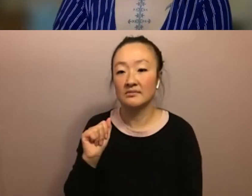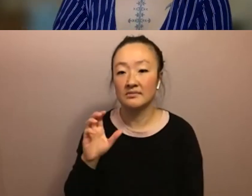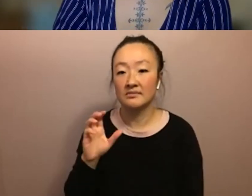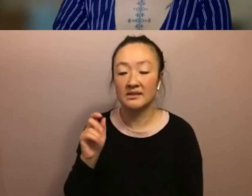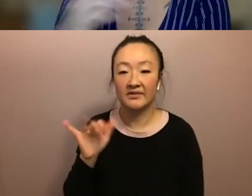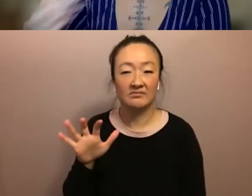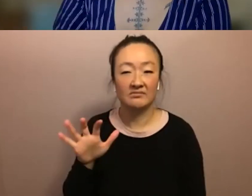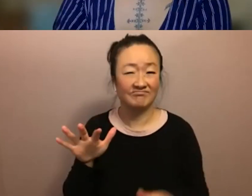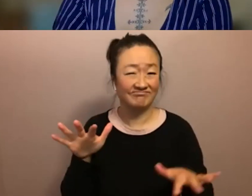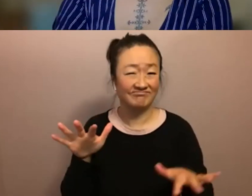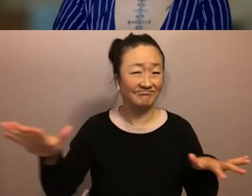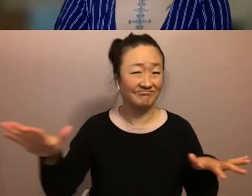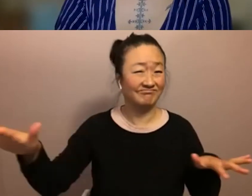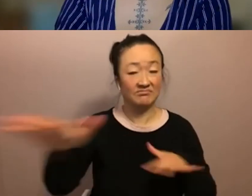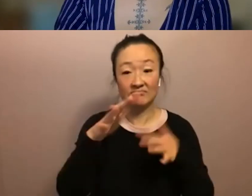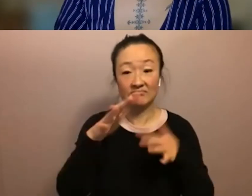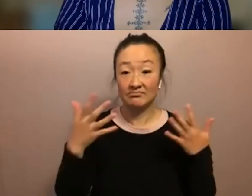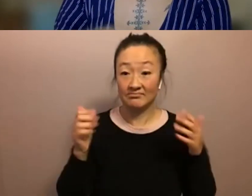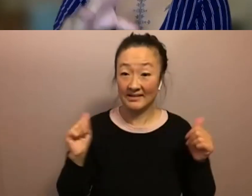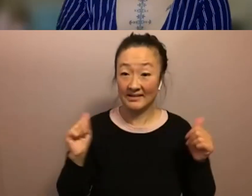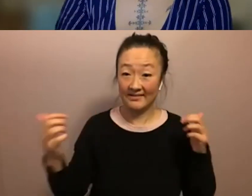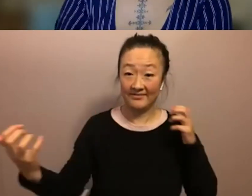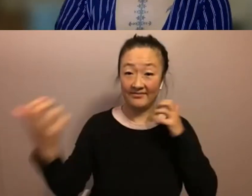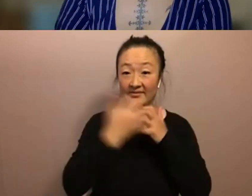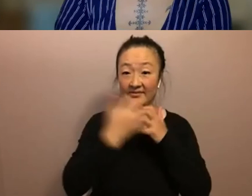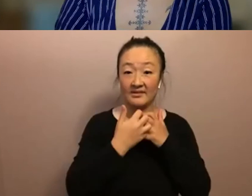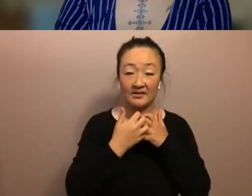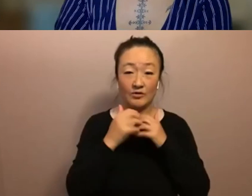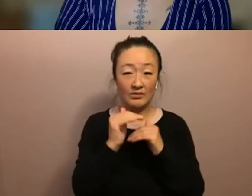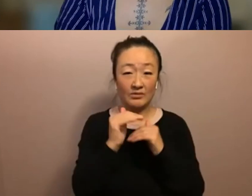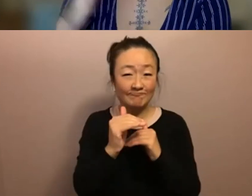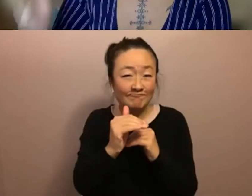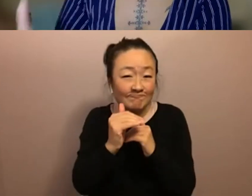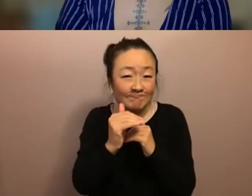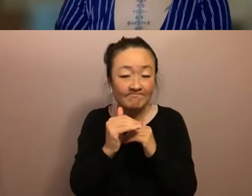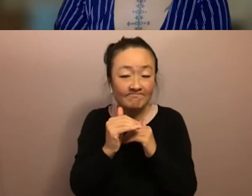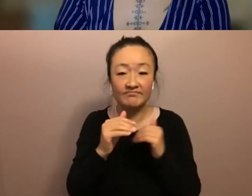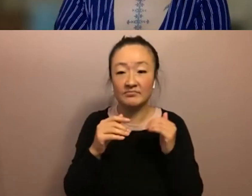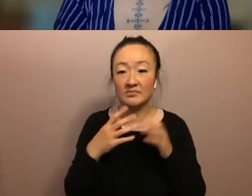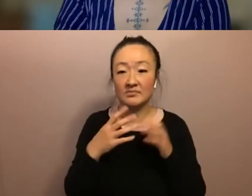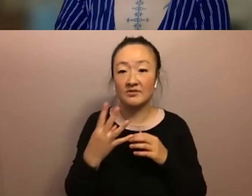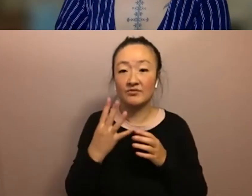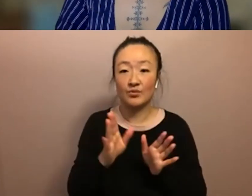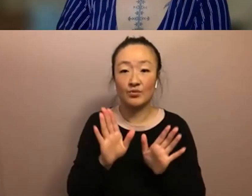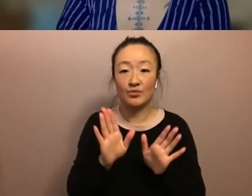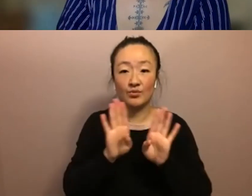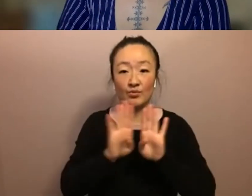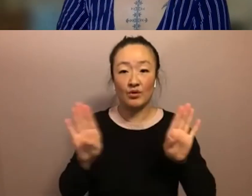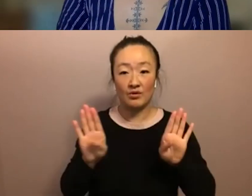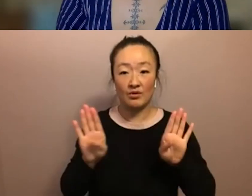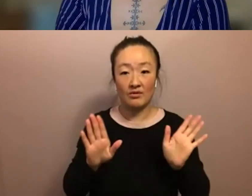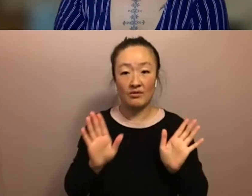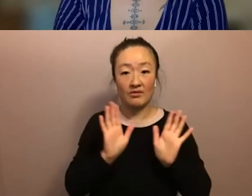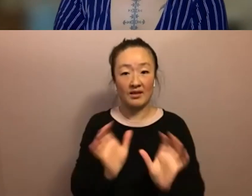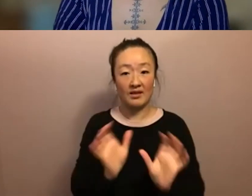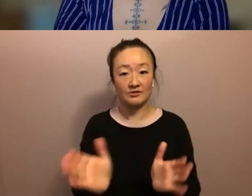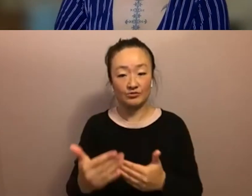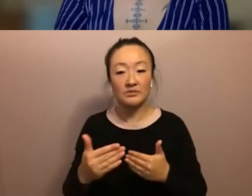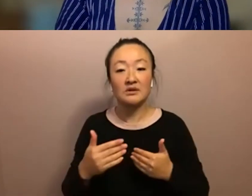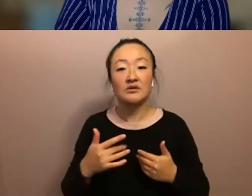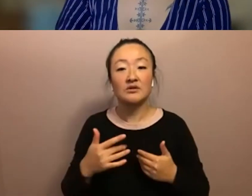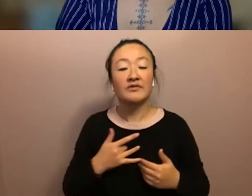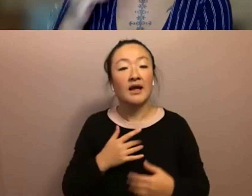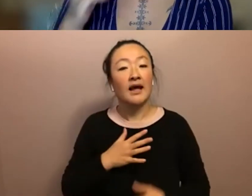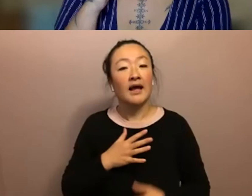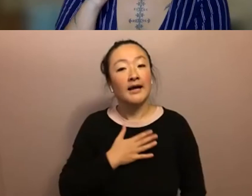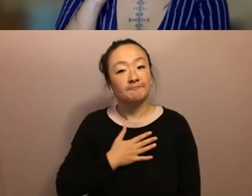to even fit into the the confines of a a four-wall classroom and i there was a sense of peace that came over me as i